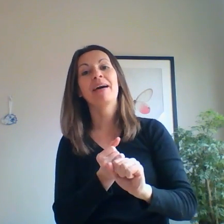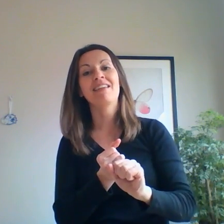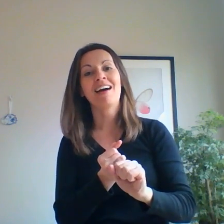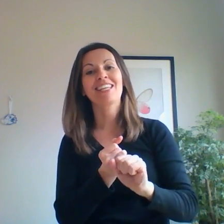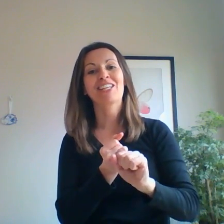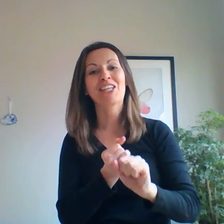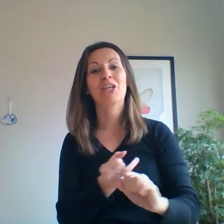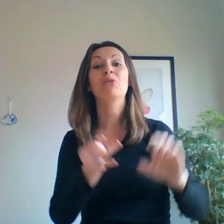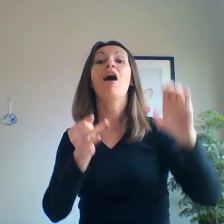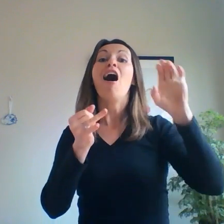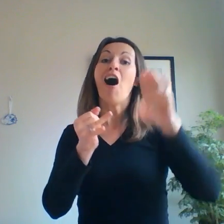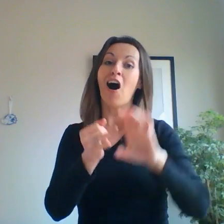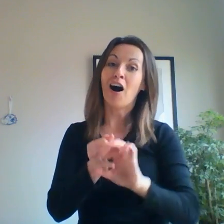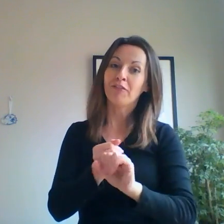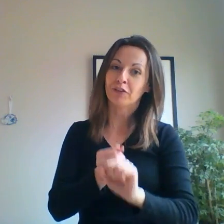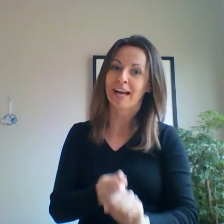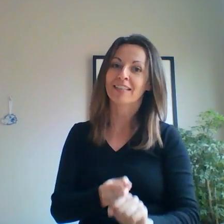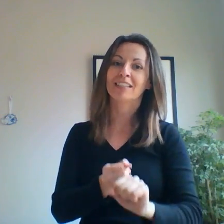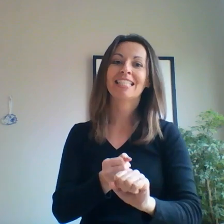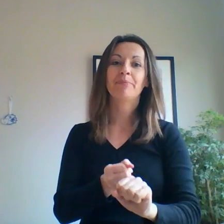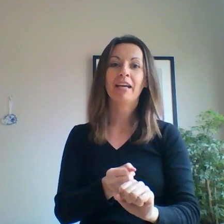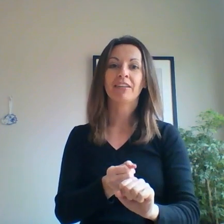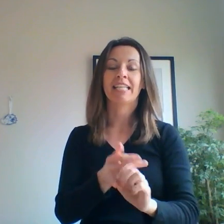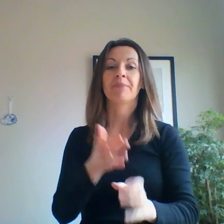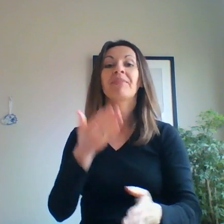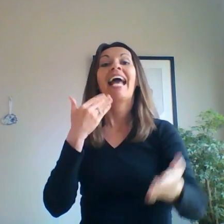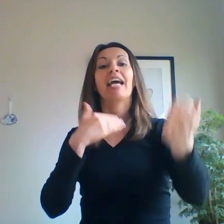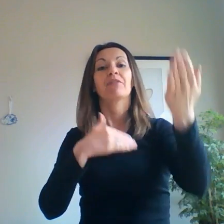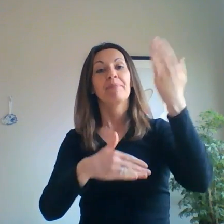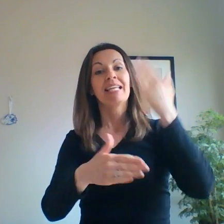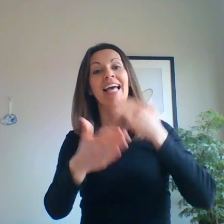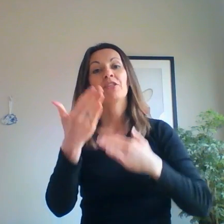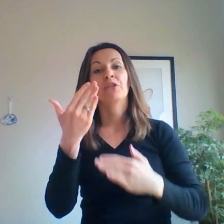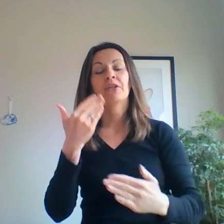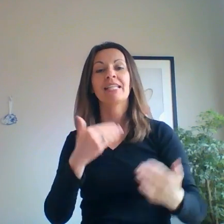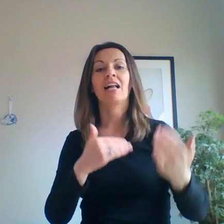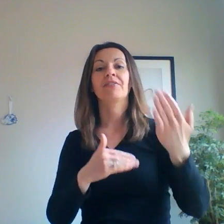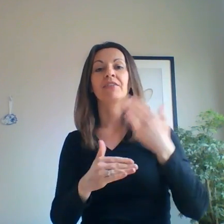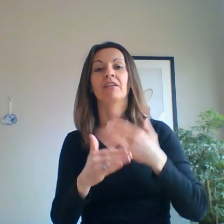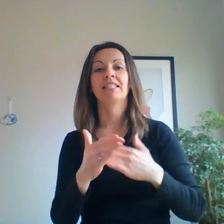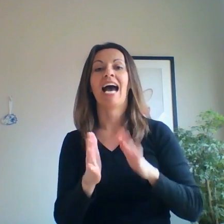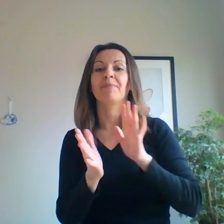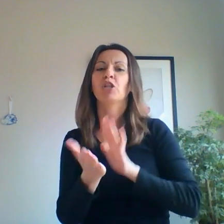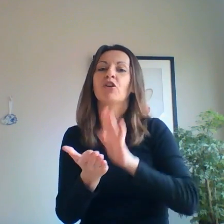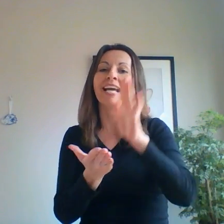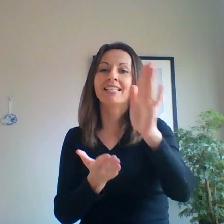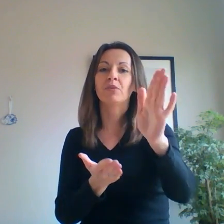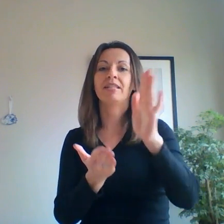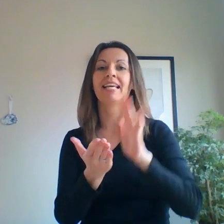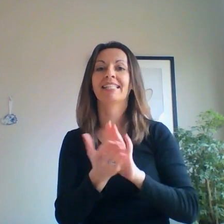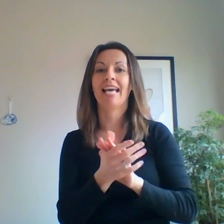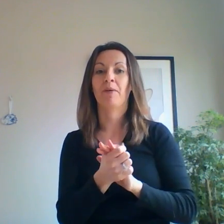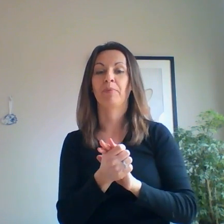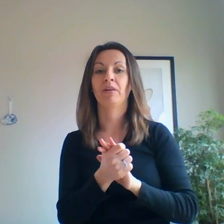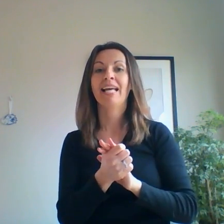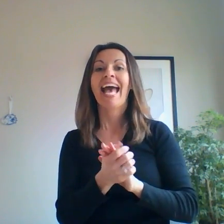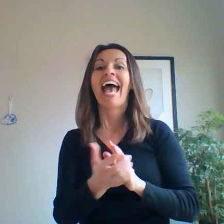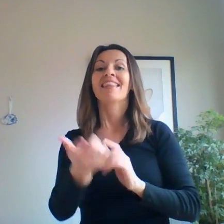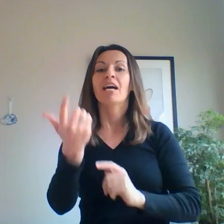binocular cue of retinal disparity. And repeat that to yourself several times, connected with the example, and that